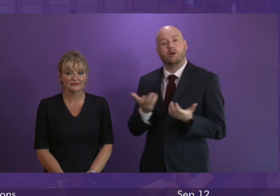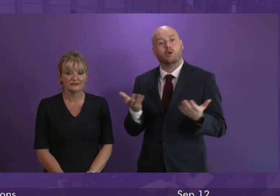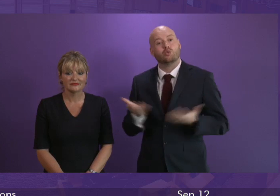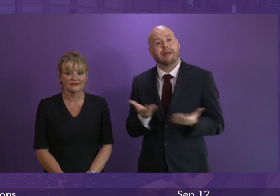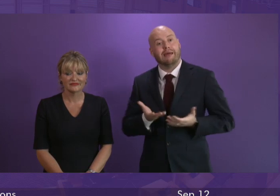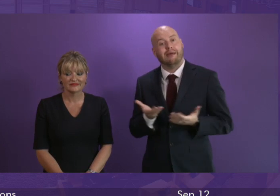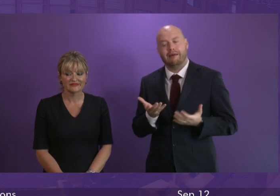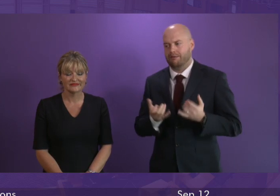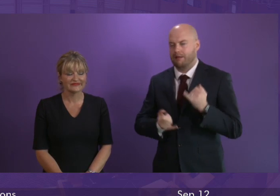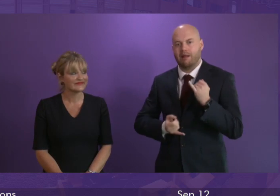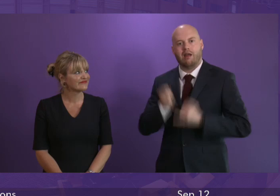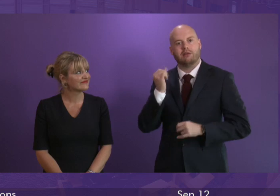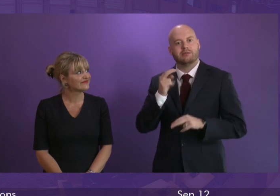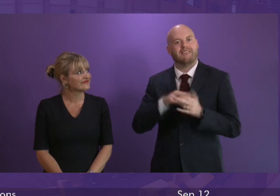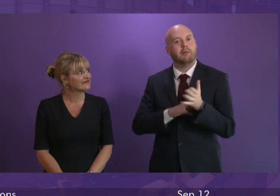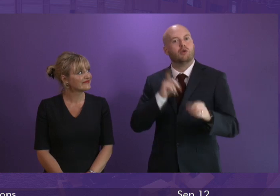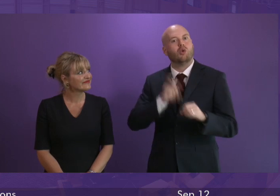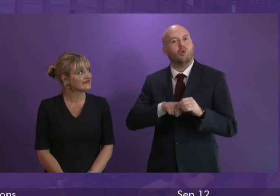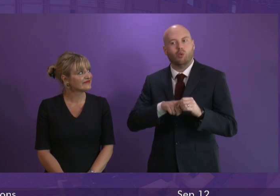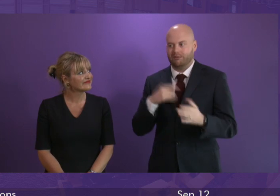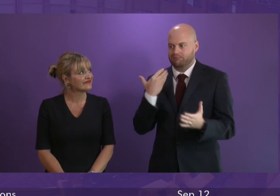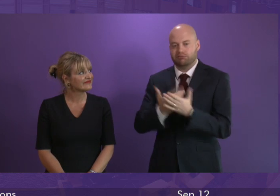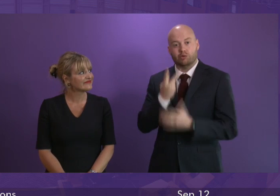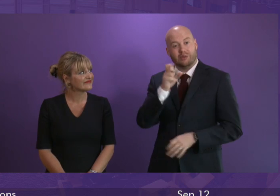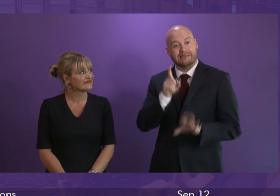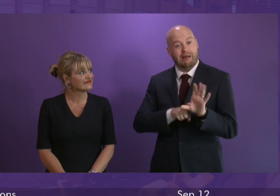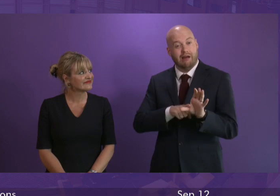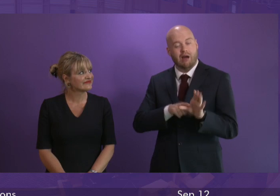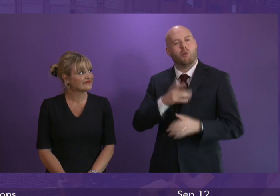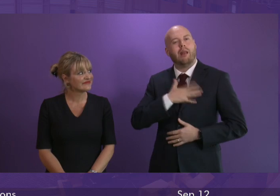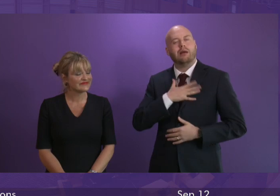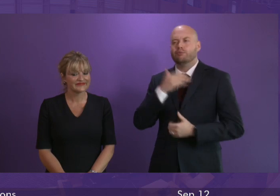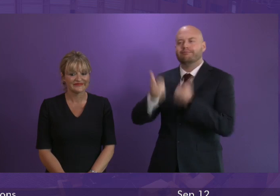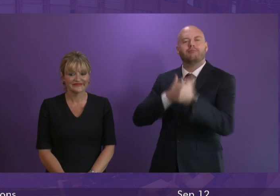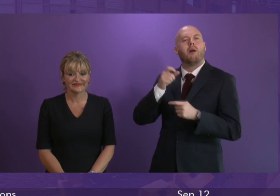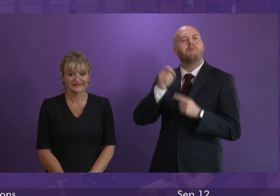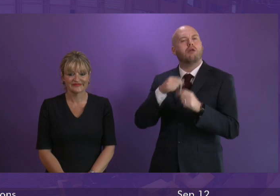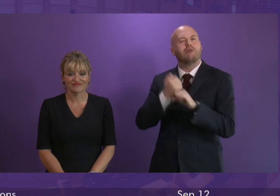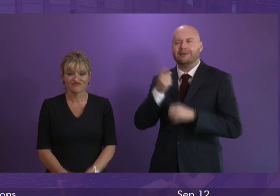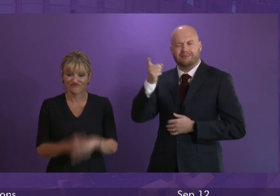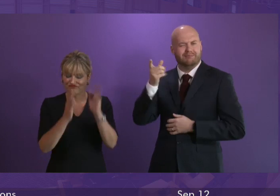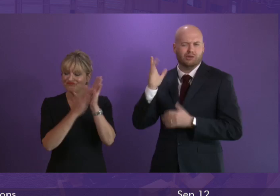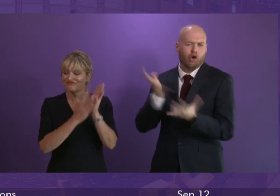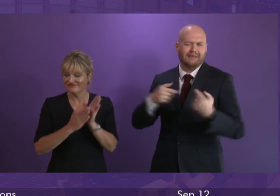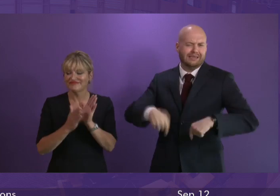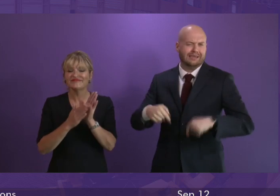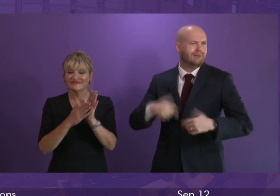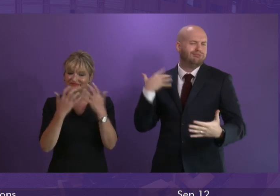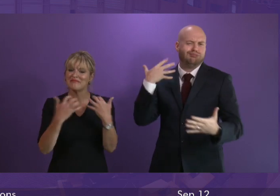Minister's Questions after 20 years, can I take this opportunity to thank Sir Paul Grice for his service to our Parliament and motion work.